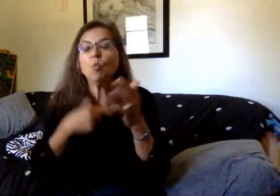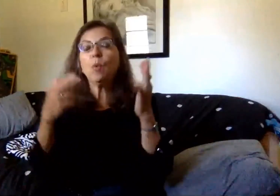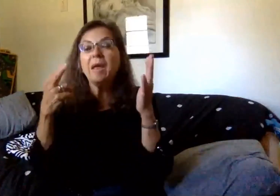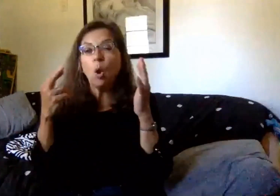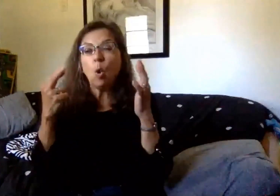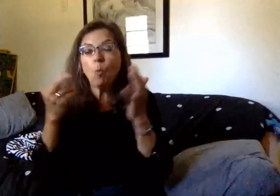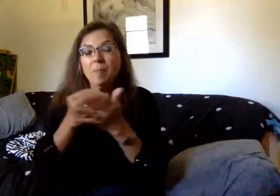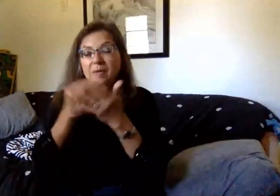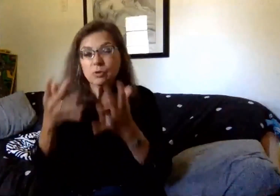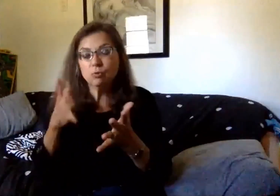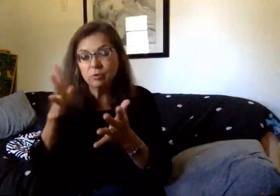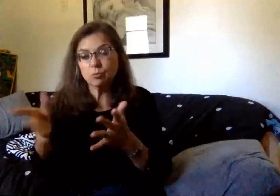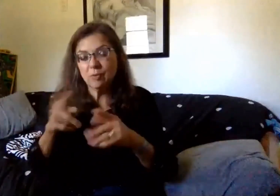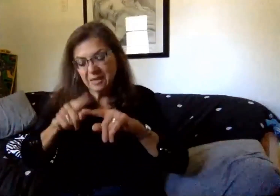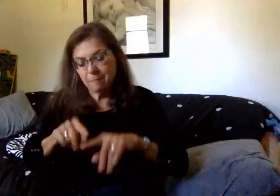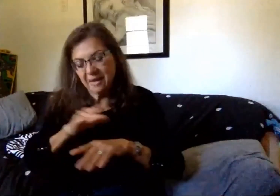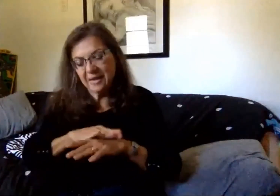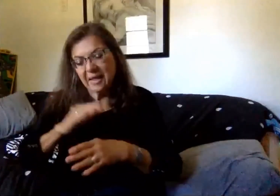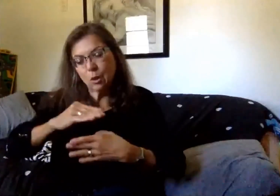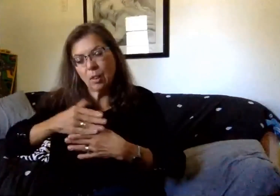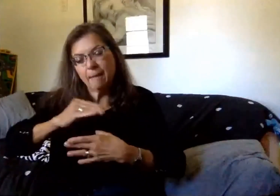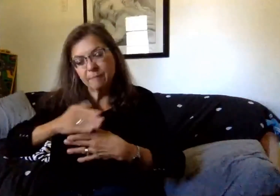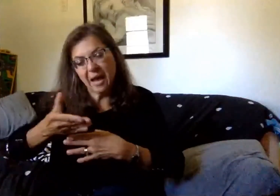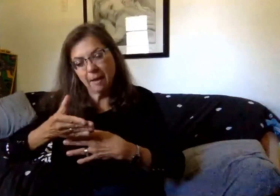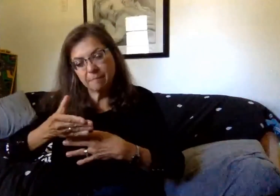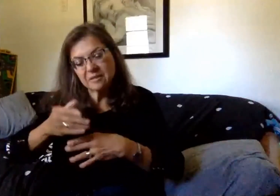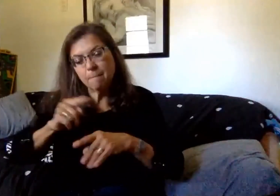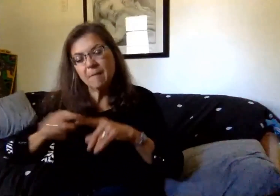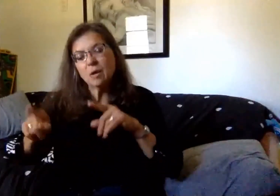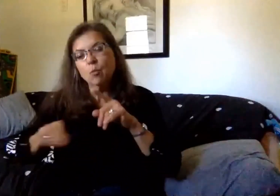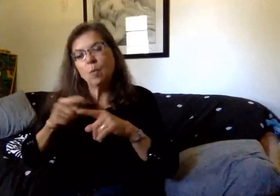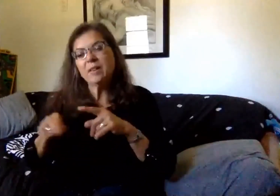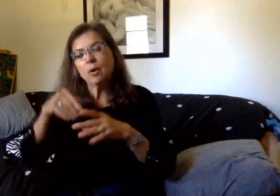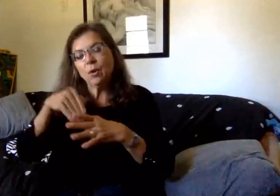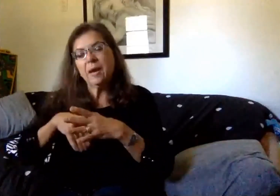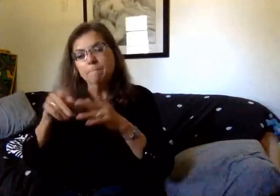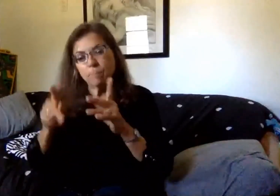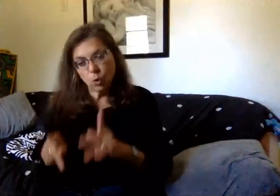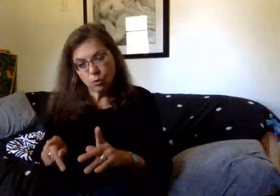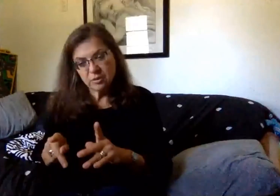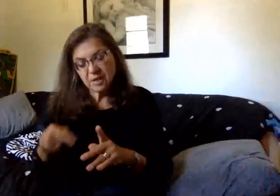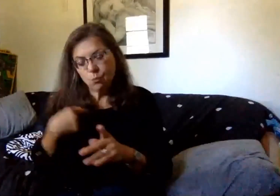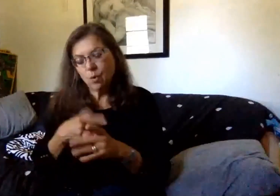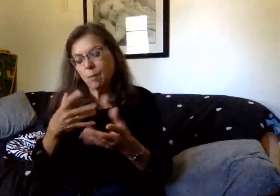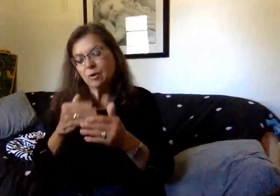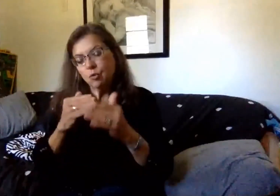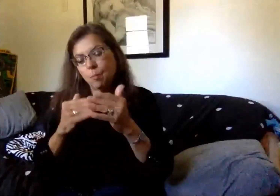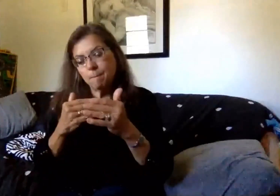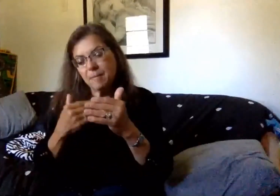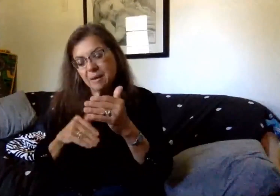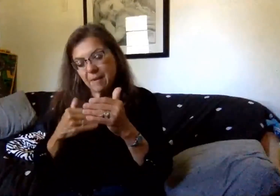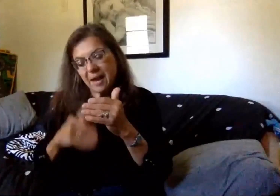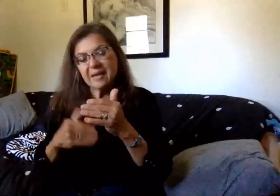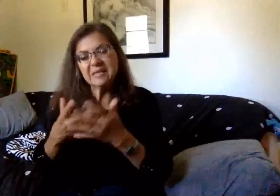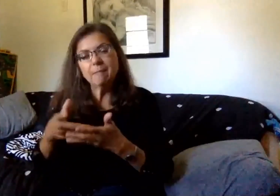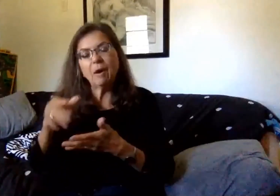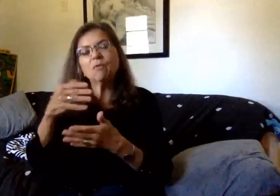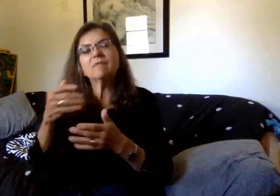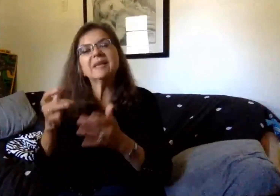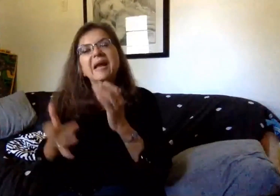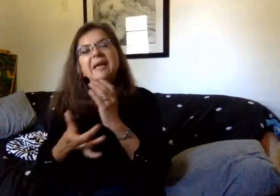will rely on their laptops. Although when they are in person, under the hybrid model, we want to minimize the amount of technology that they use.